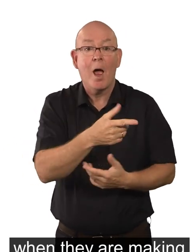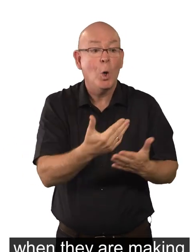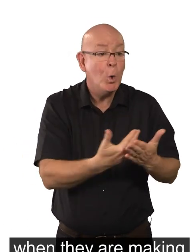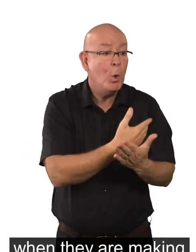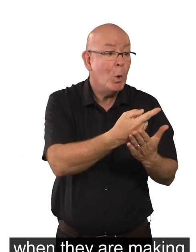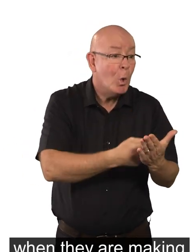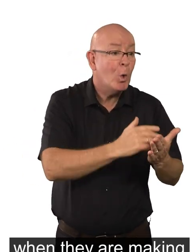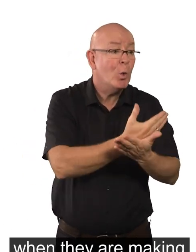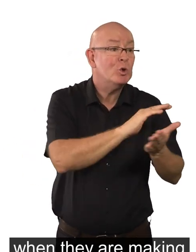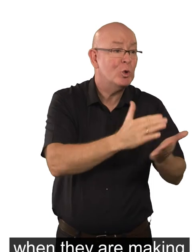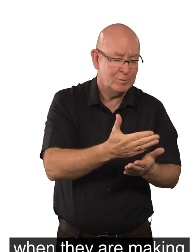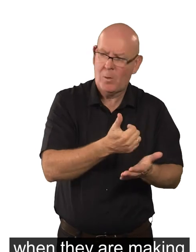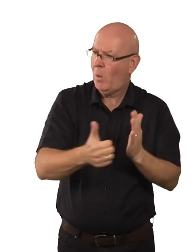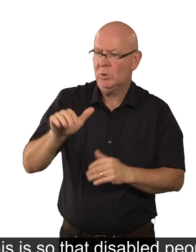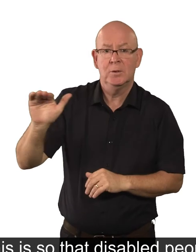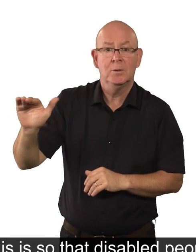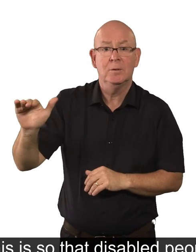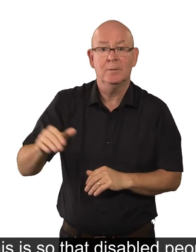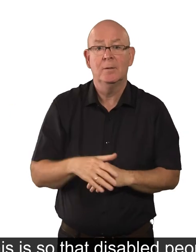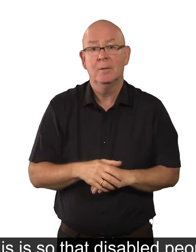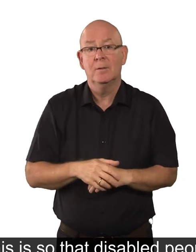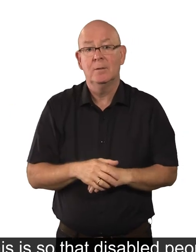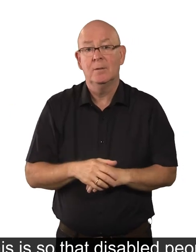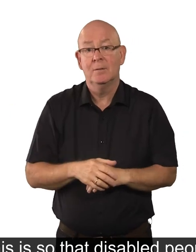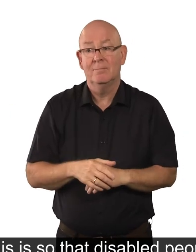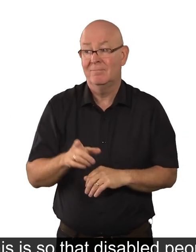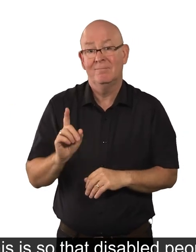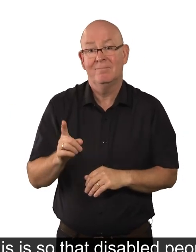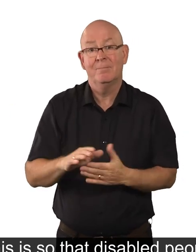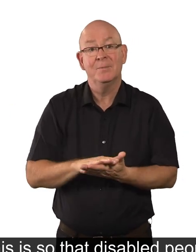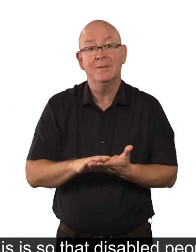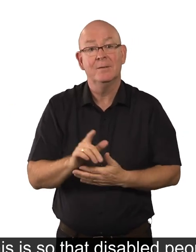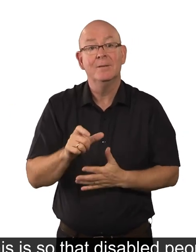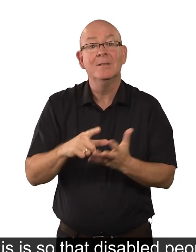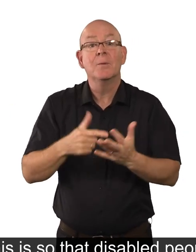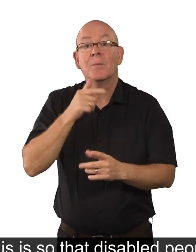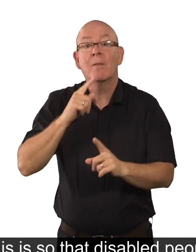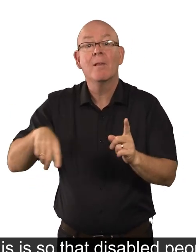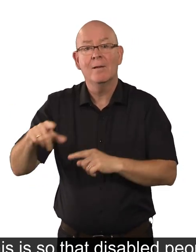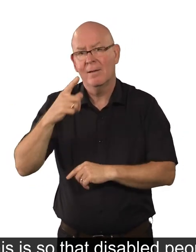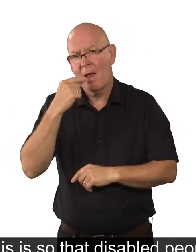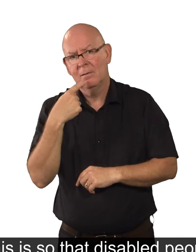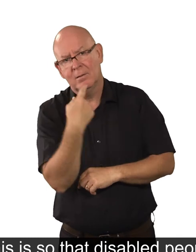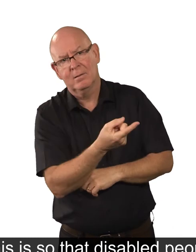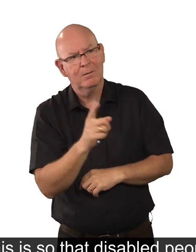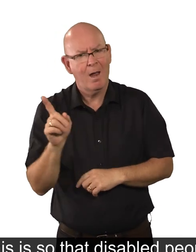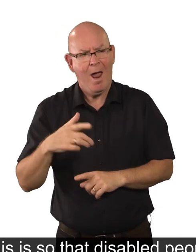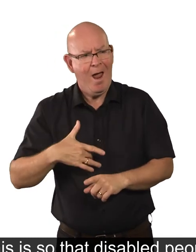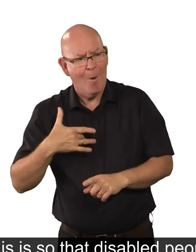policies or services. This is so that disabled people can tell them how they feel